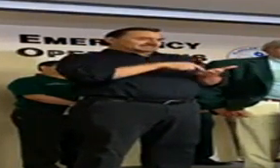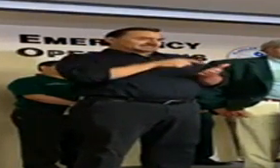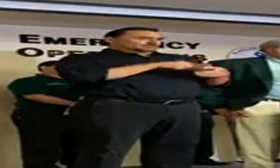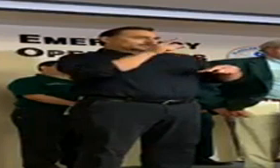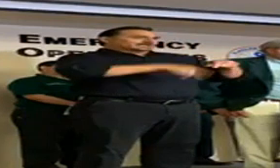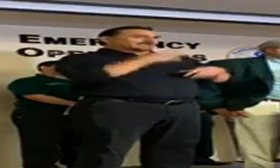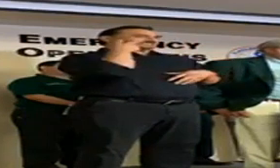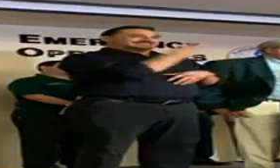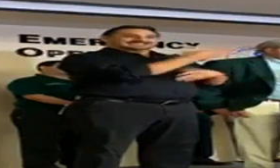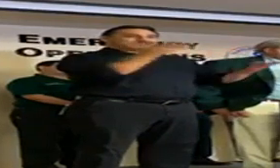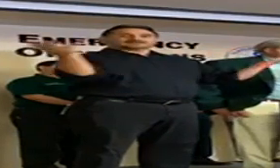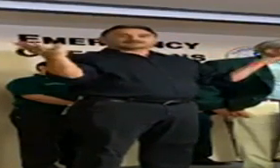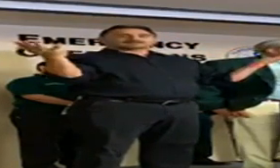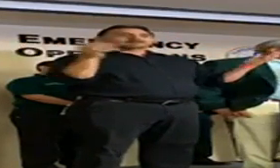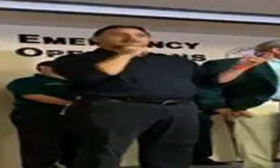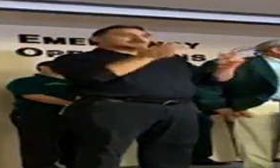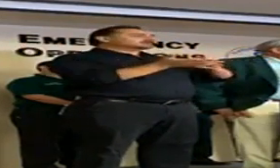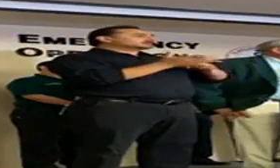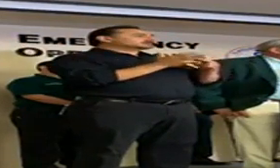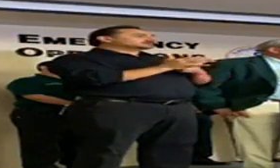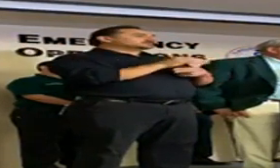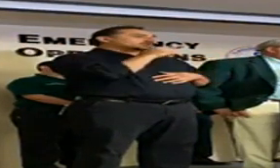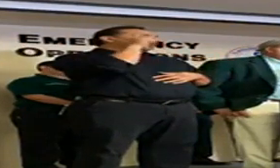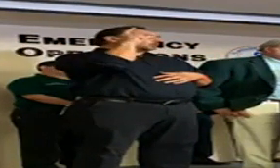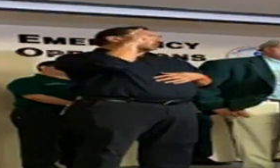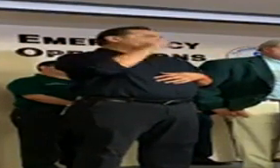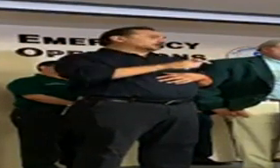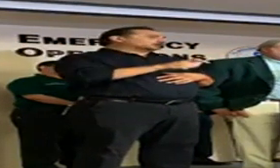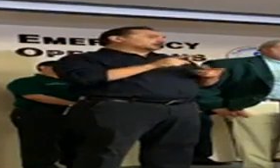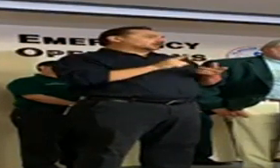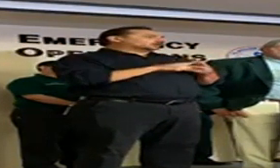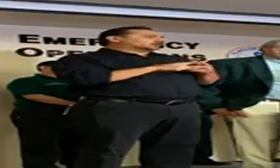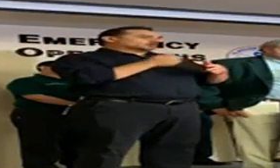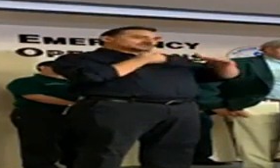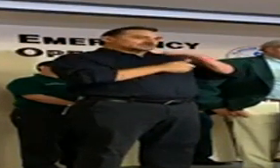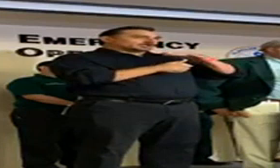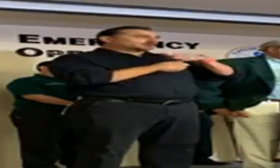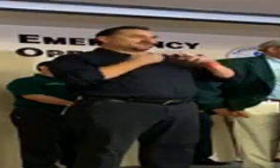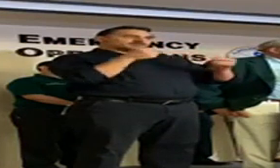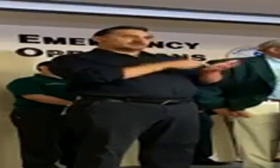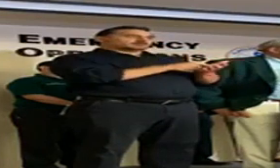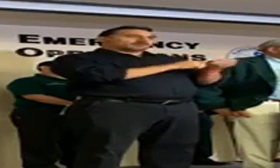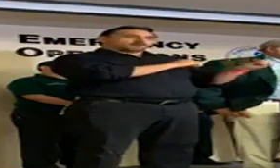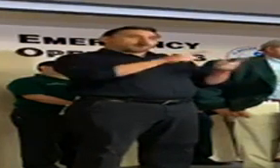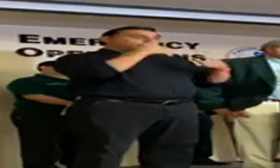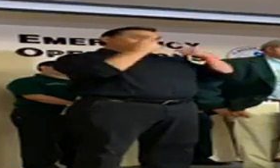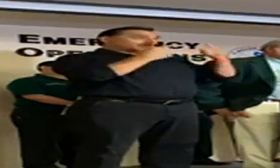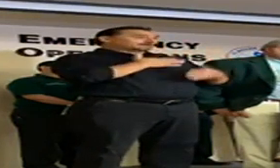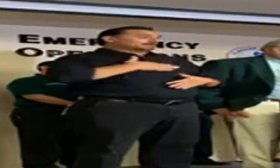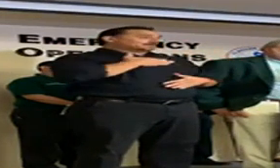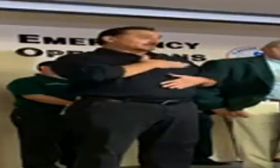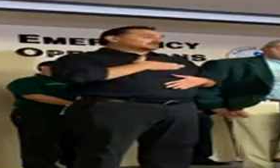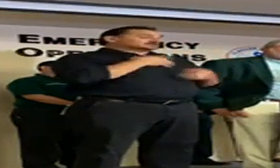doesn't mean that we don't need to take shelter. I ask you all to consider the consequences